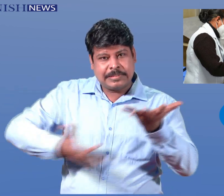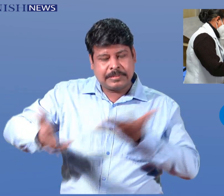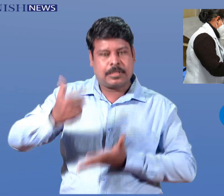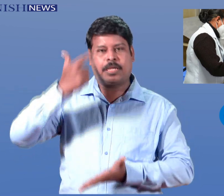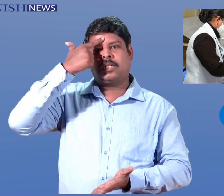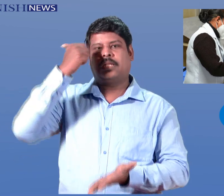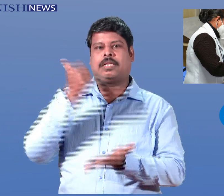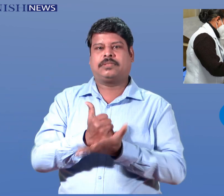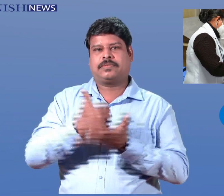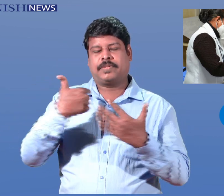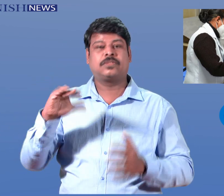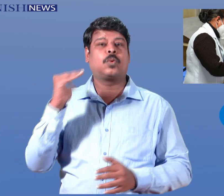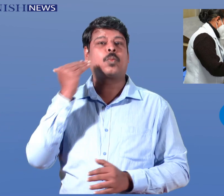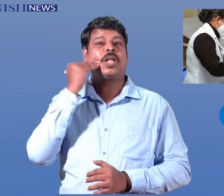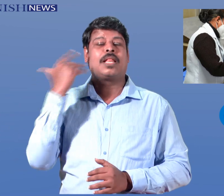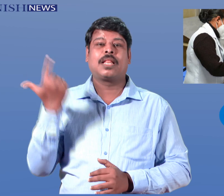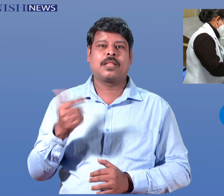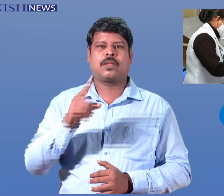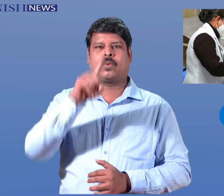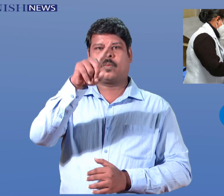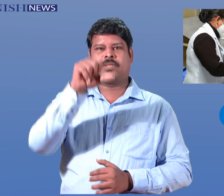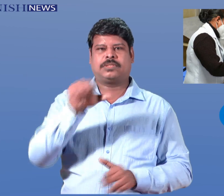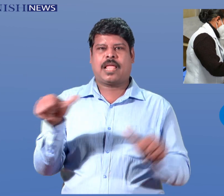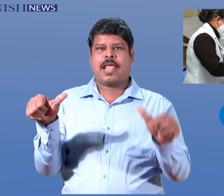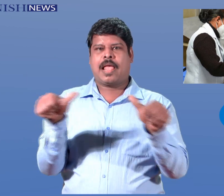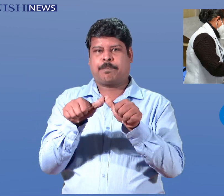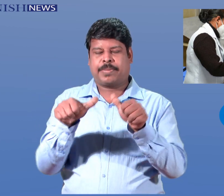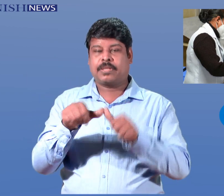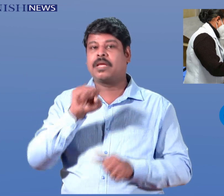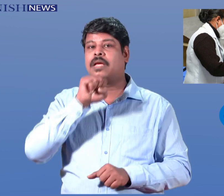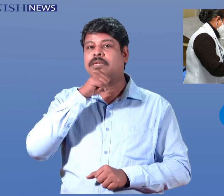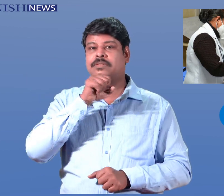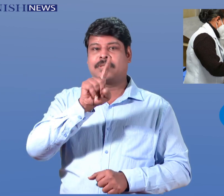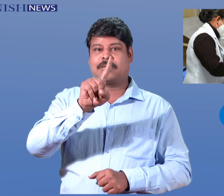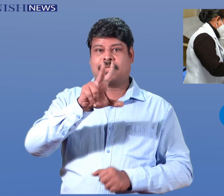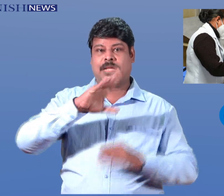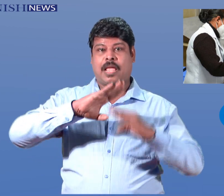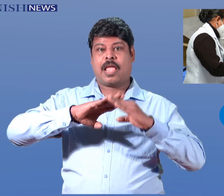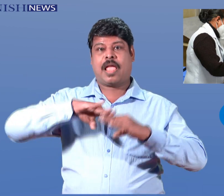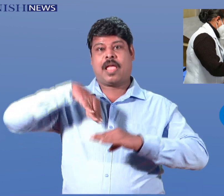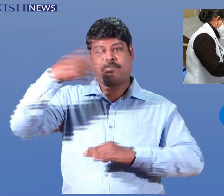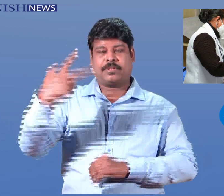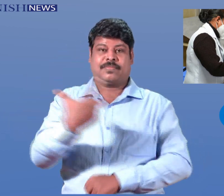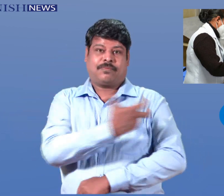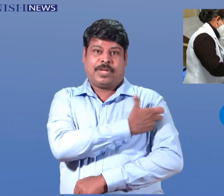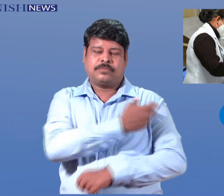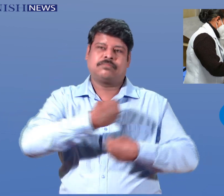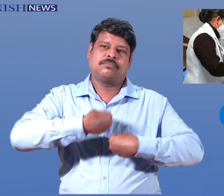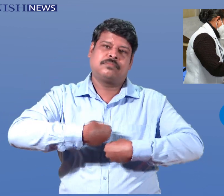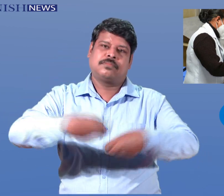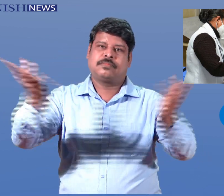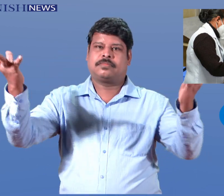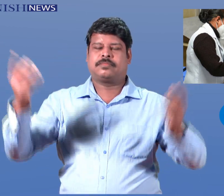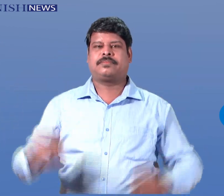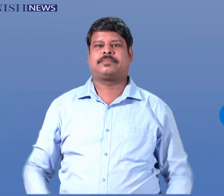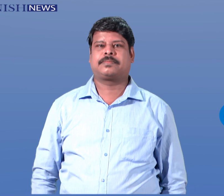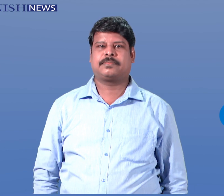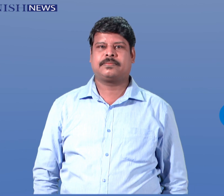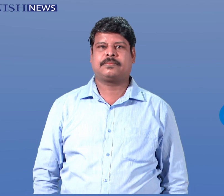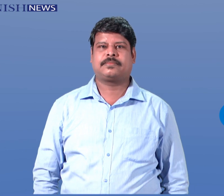Narendra Modi on Monday with pharma companies, doctors, cabinet ministers in charge of health and